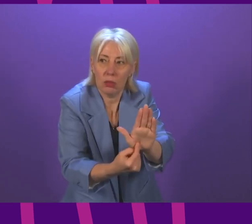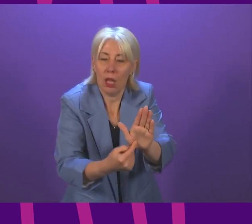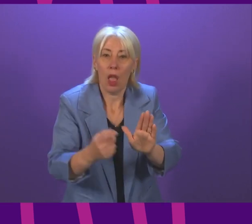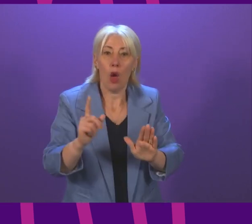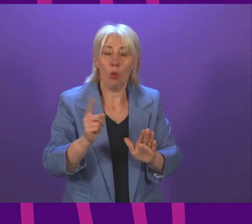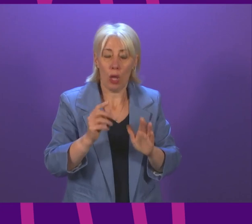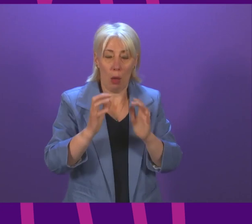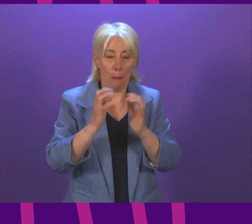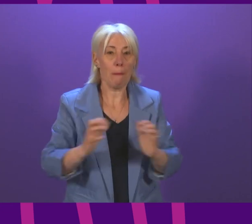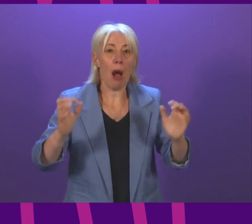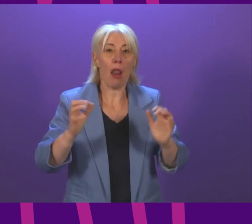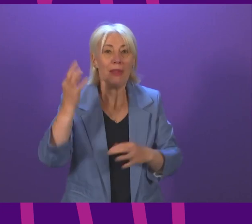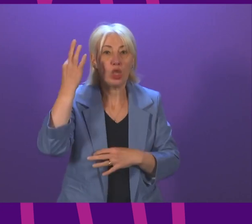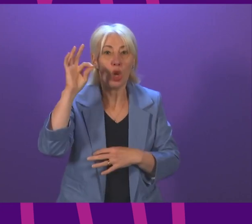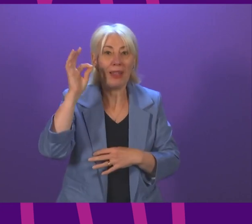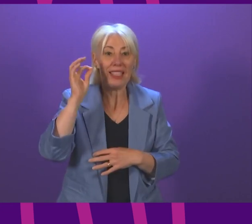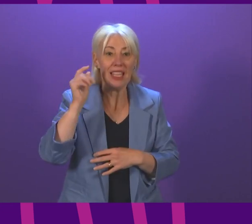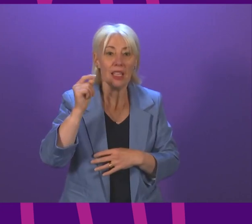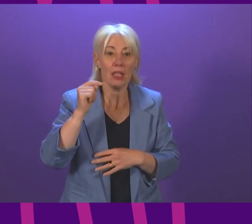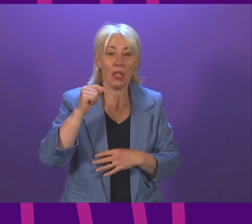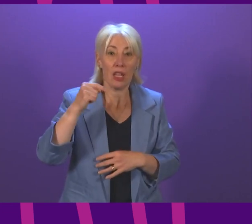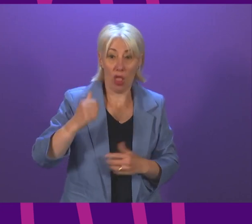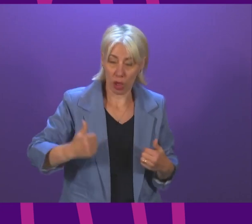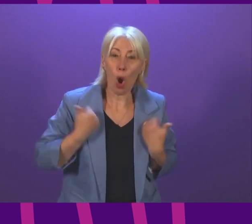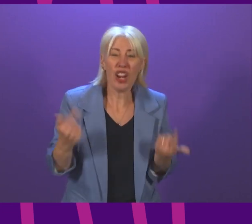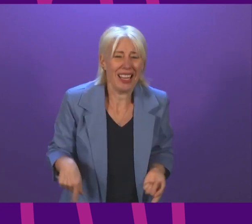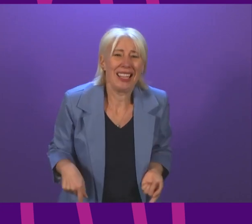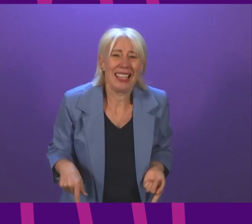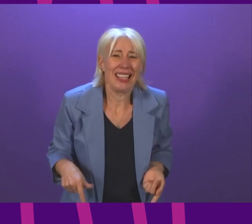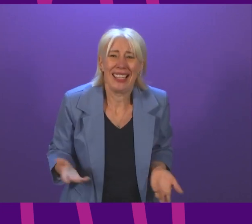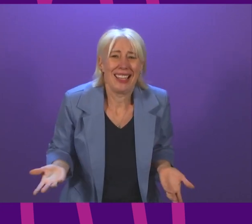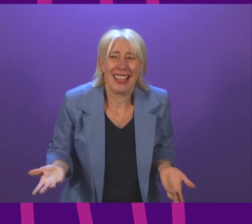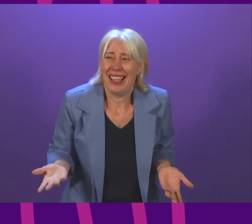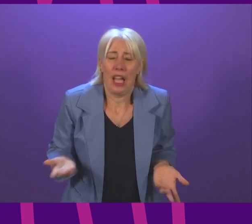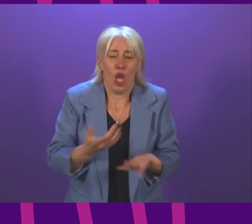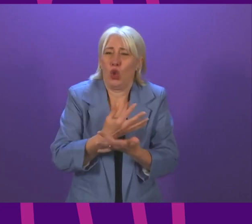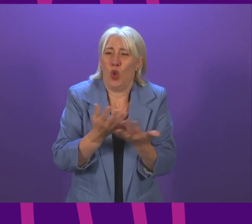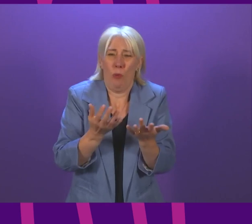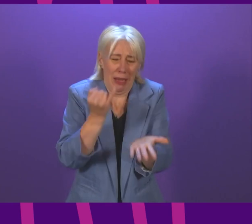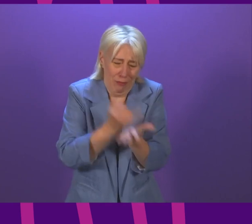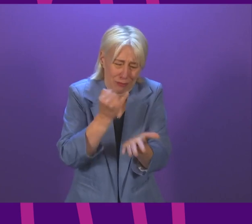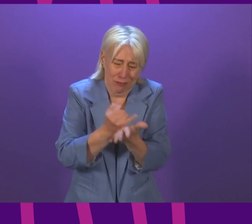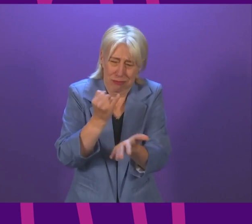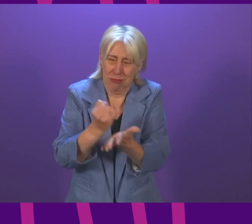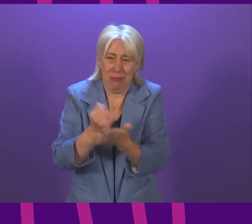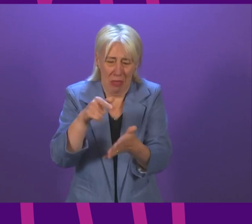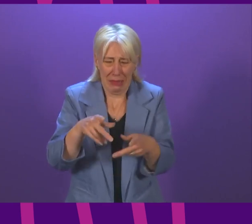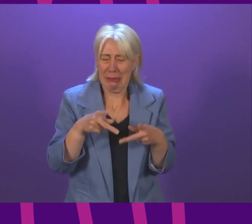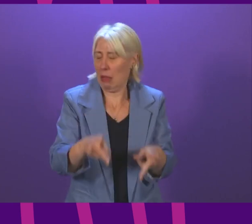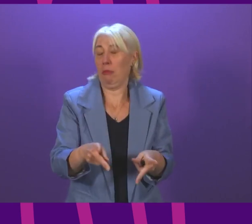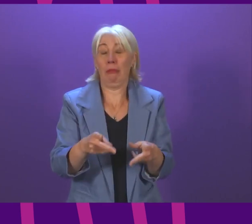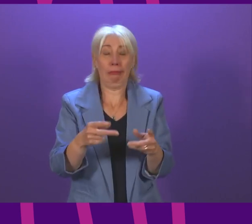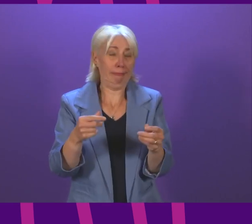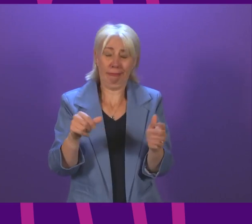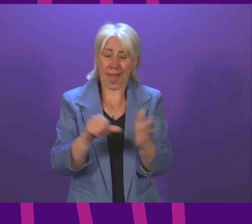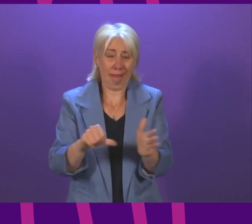Parliament committee for the first time this morning. There are so many flaws littered throughout this scheme and proper